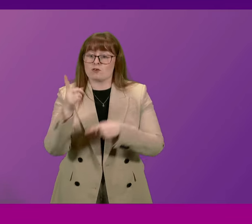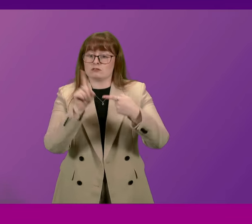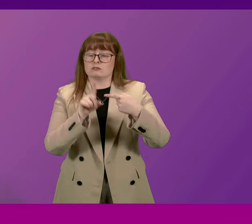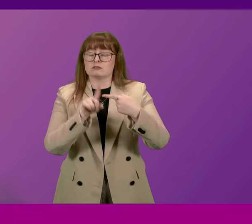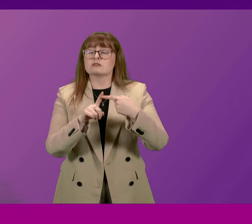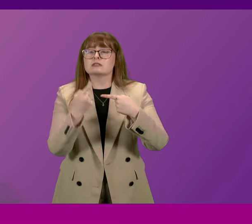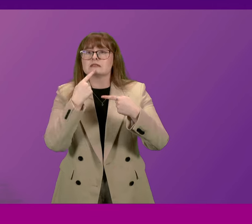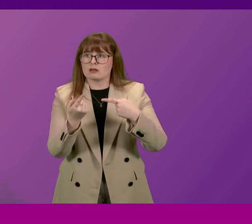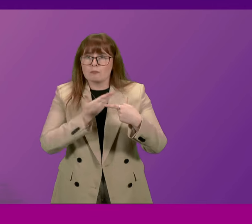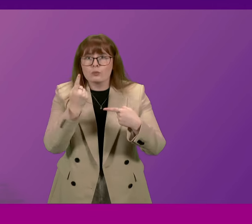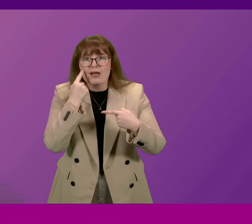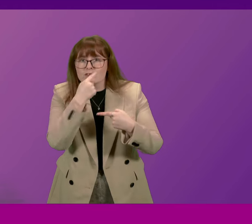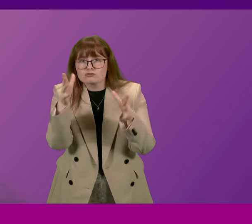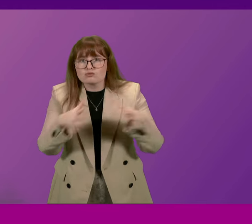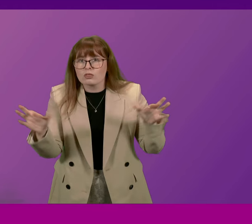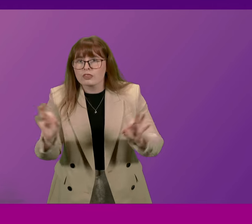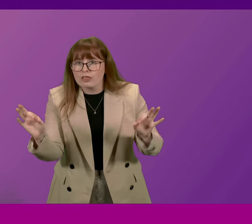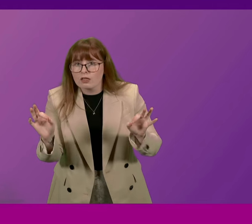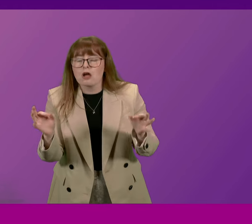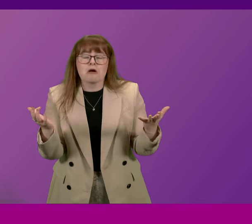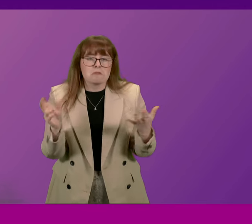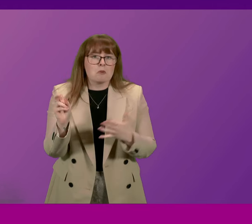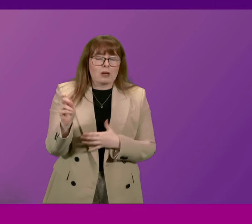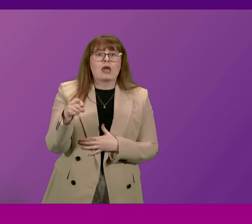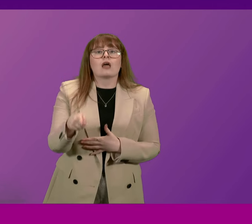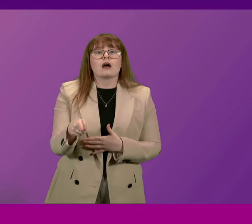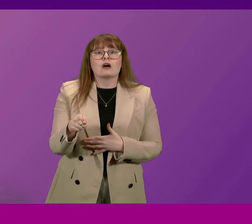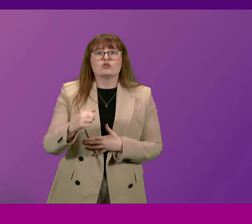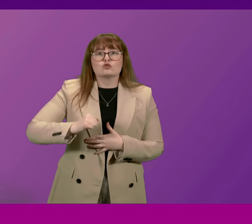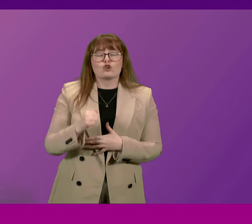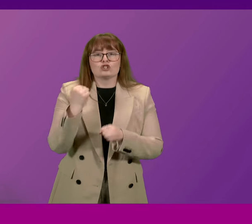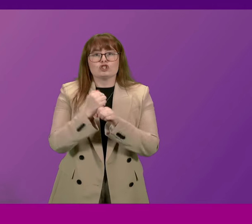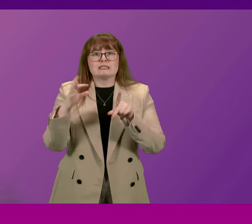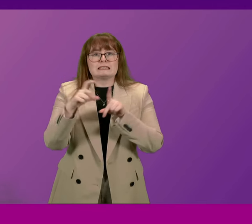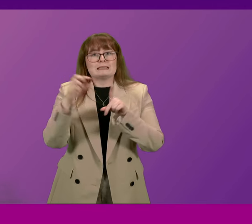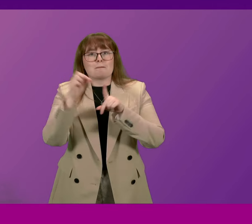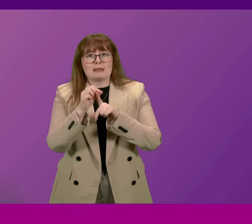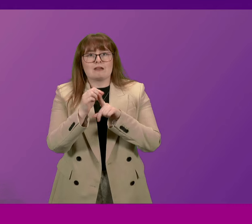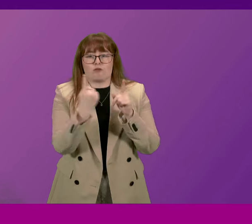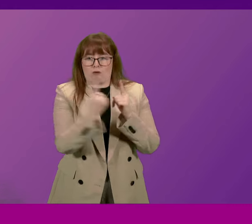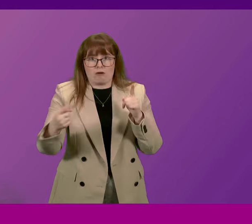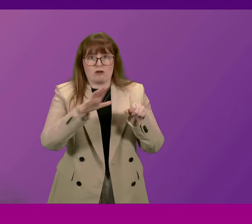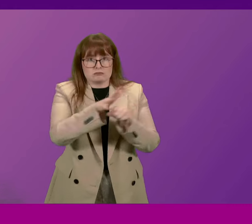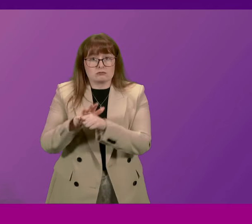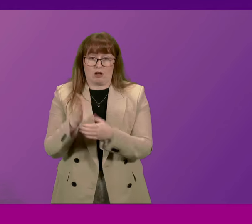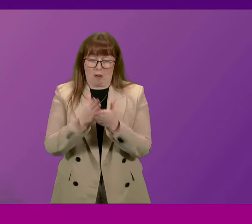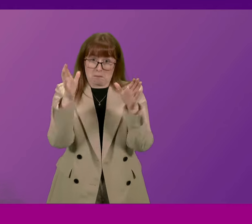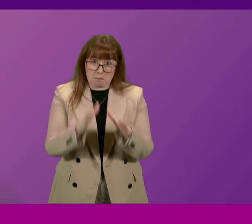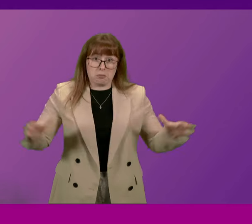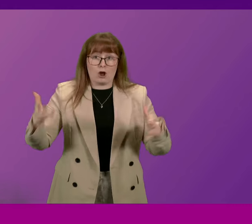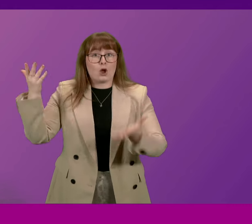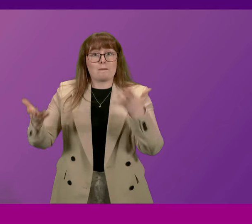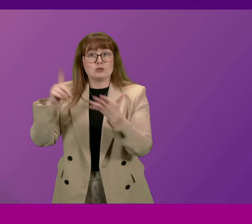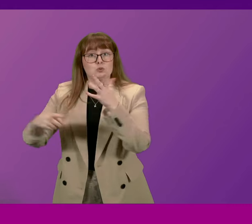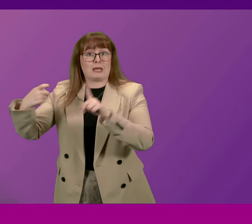that he says there's no evidence of growth. So Scotland's GDP per capita has grown faster than the United